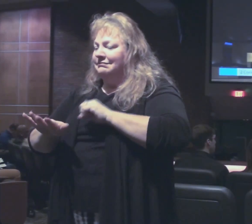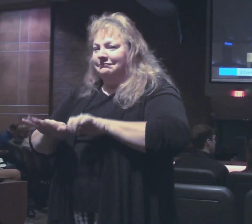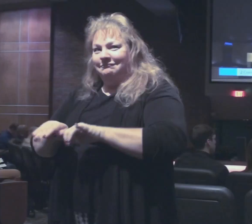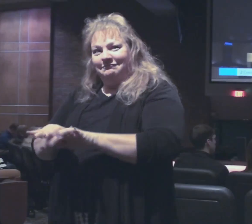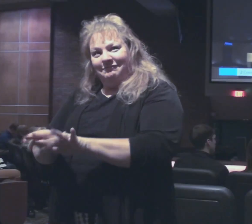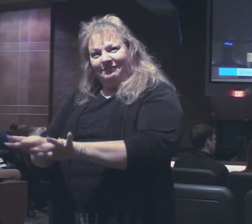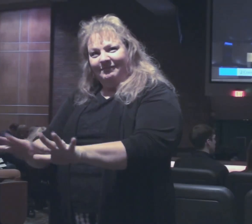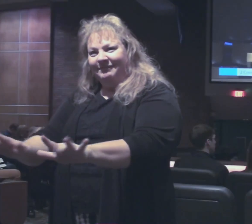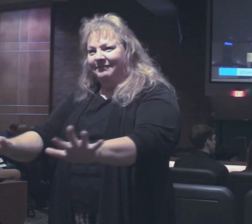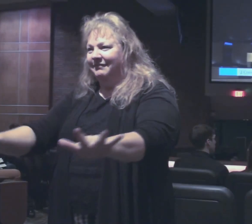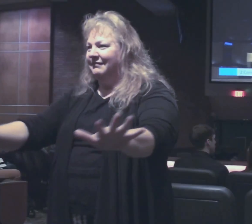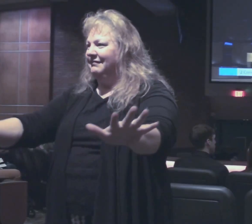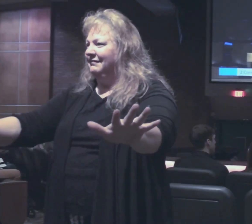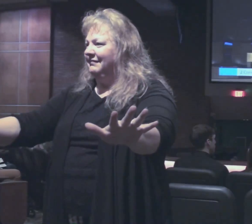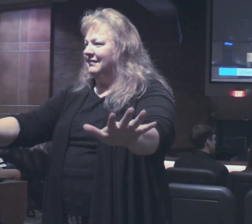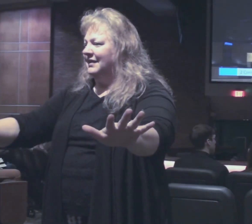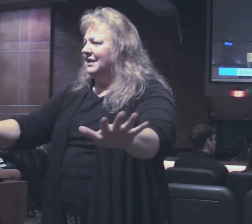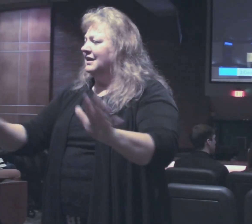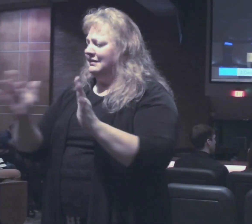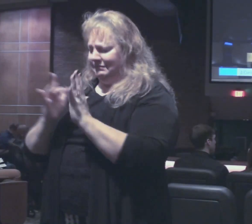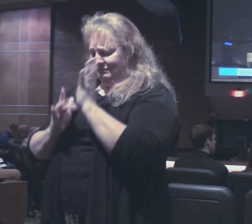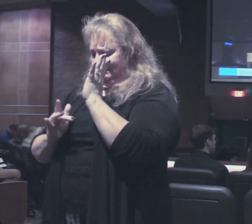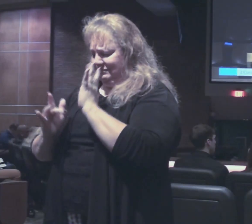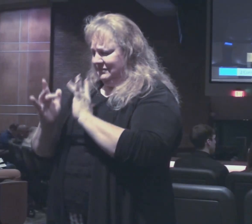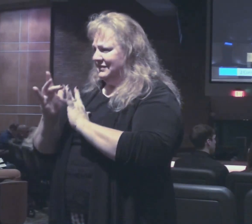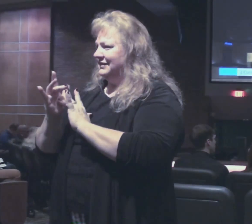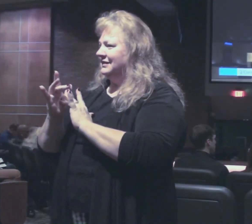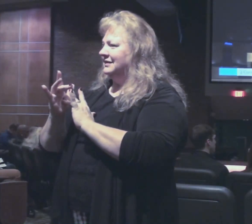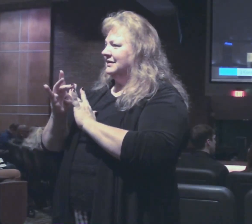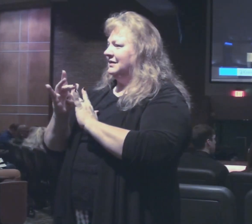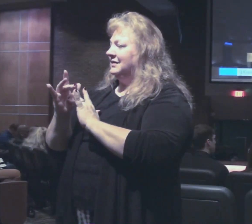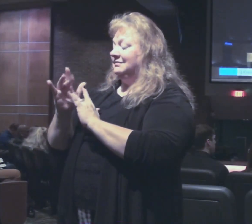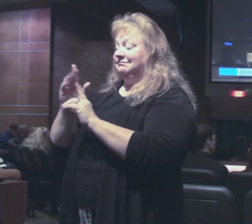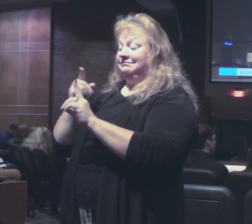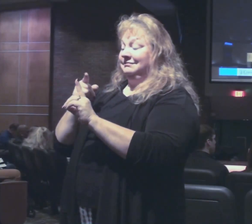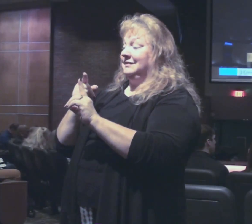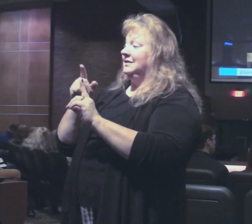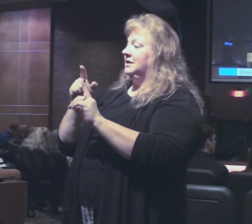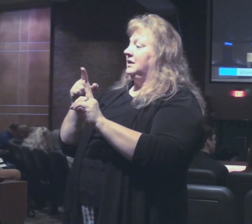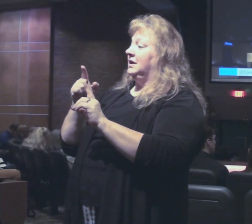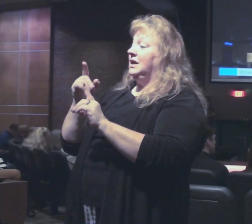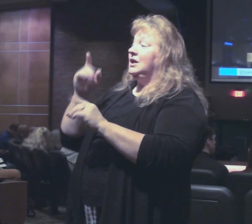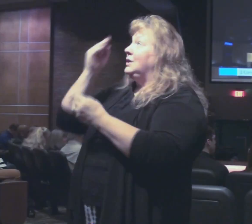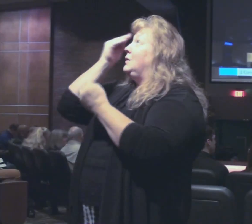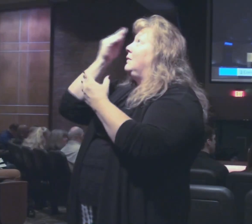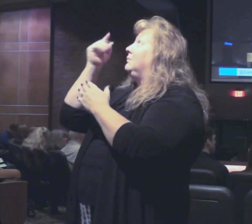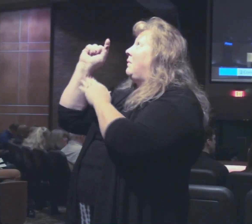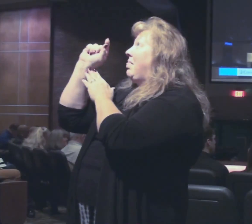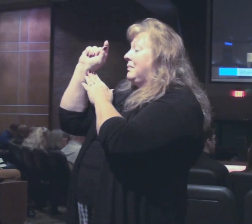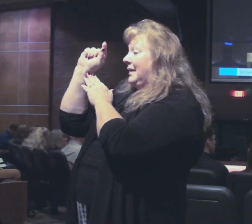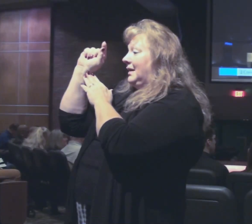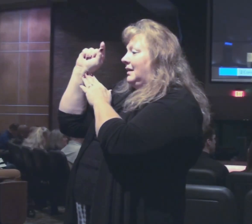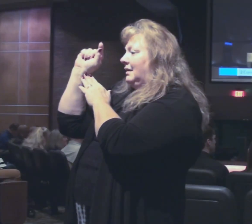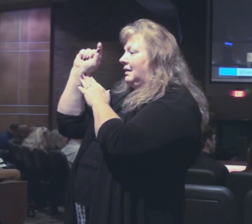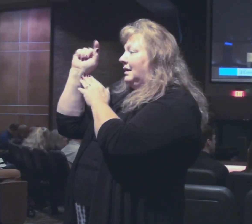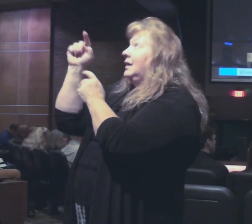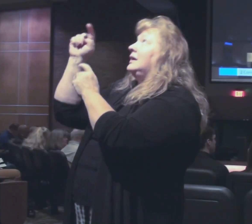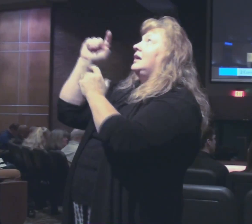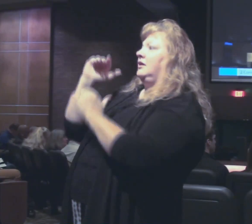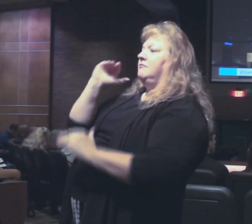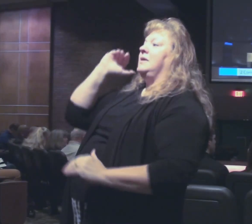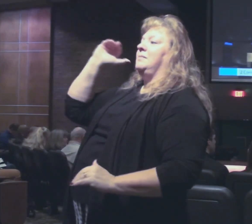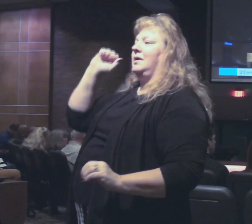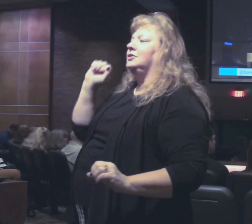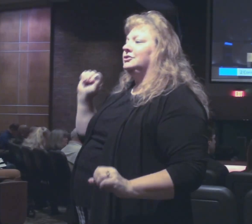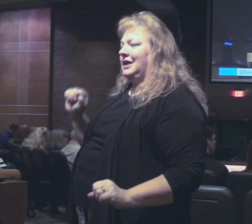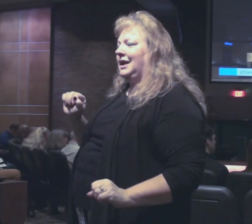of my life you know Jesus established a principle he was faithful in little can be trusted with much